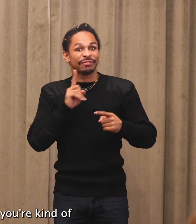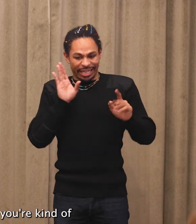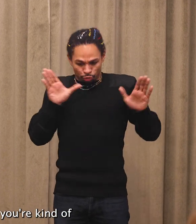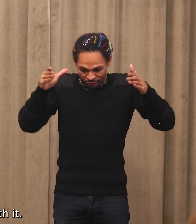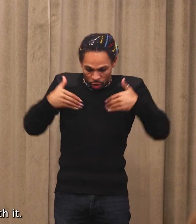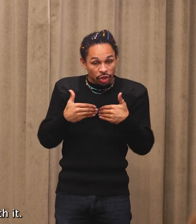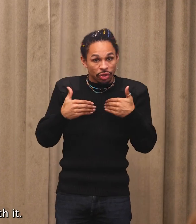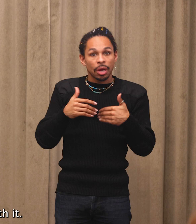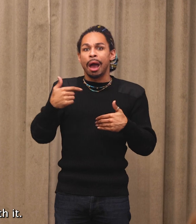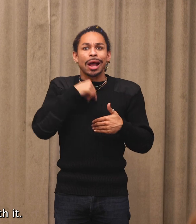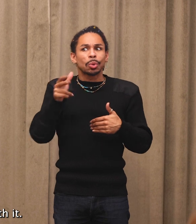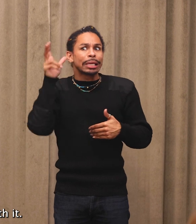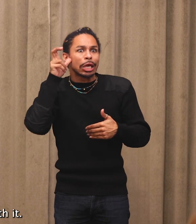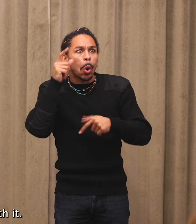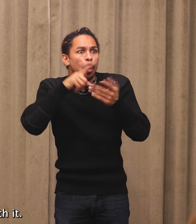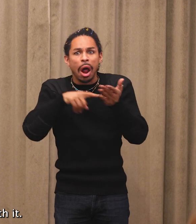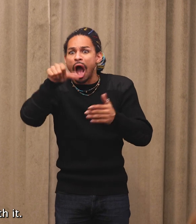you're kind of okay with it.